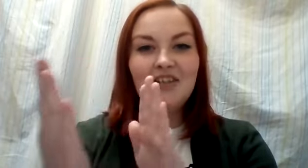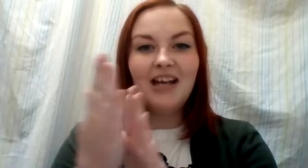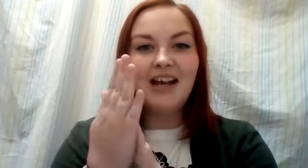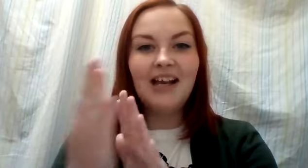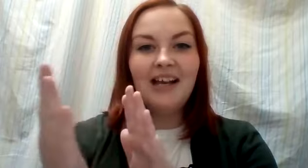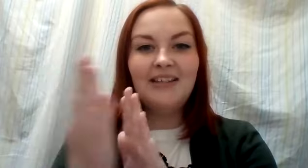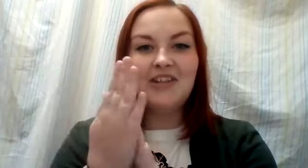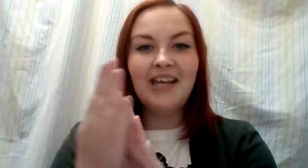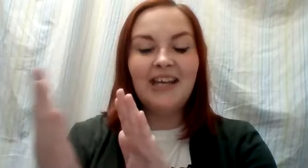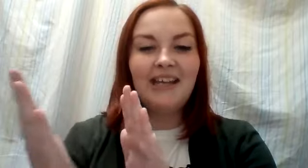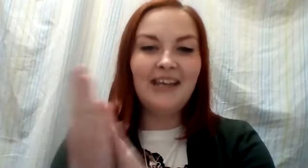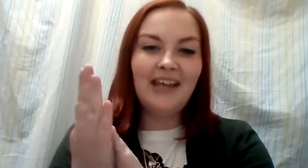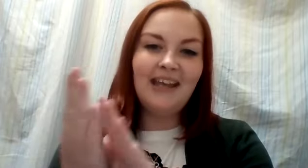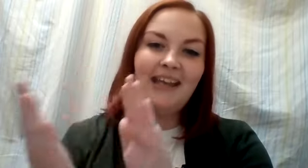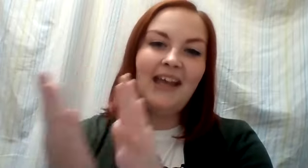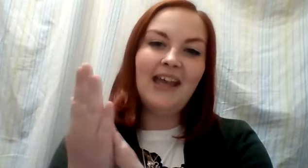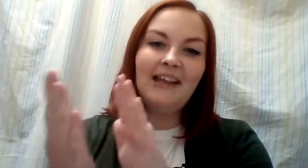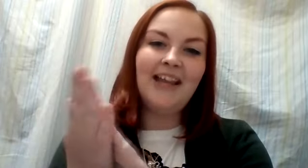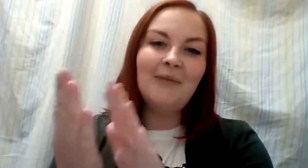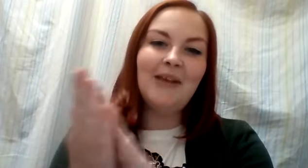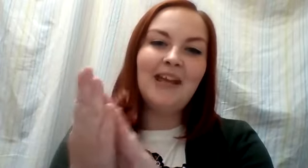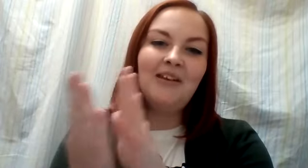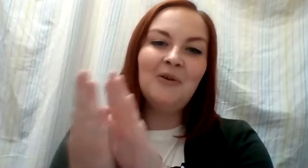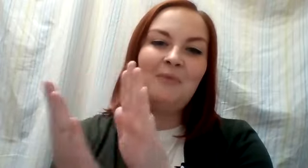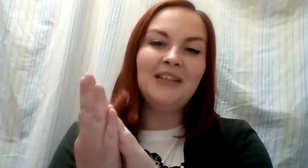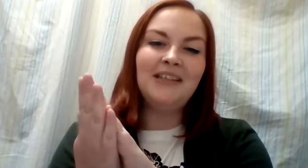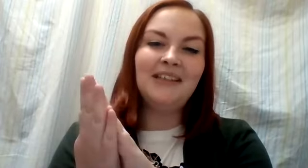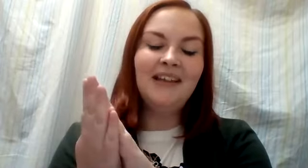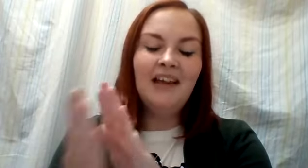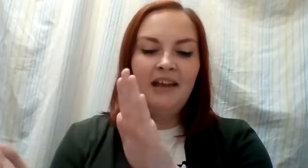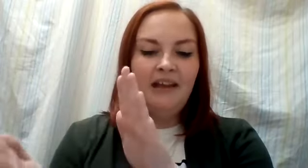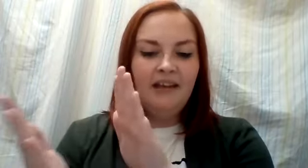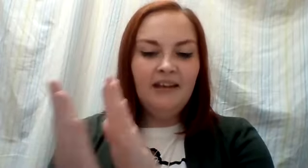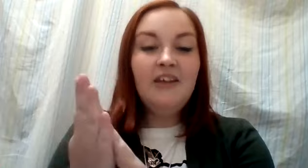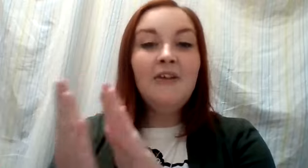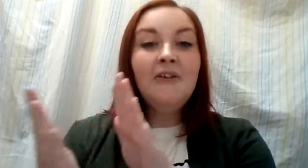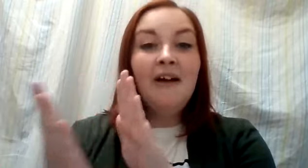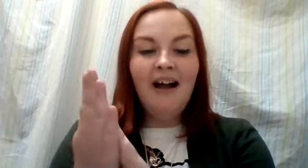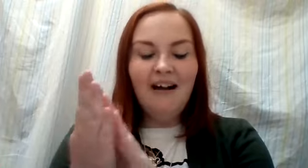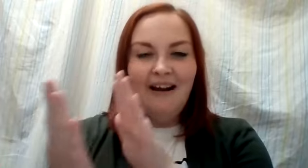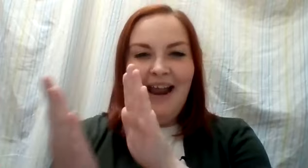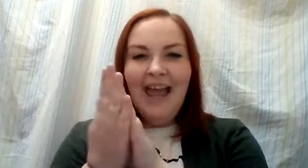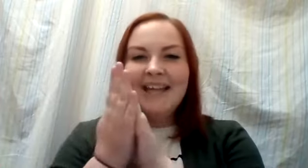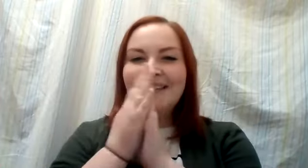-i-j-k-l-m-n-o-p. Q-r-f